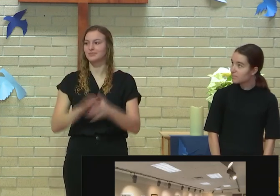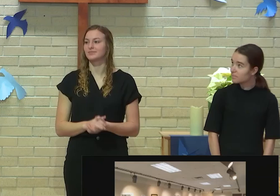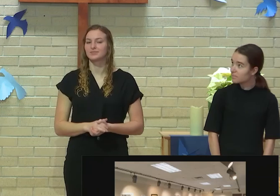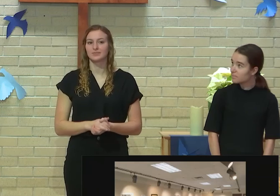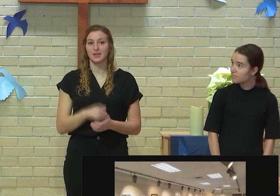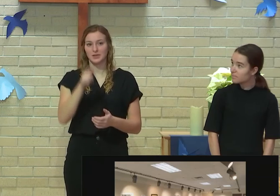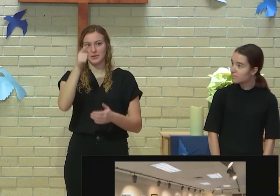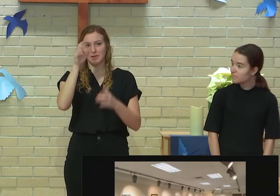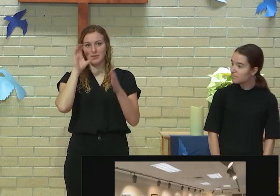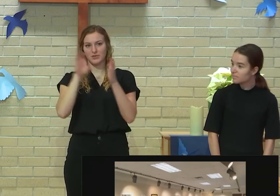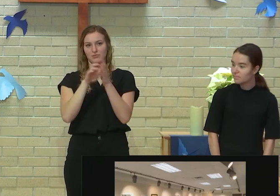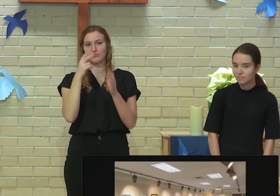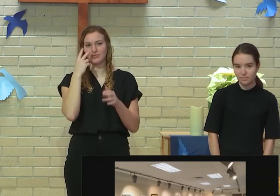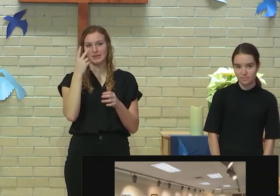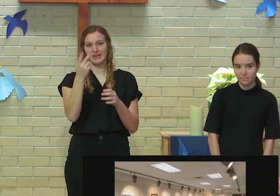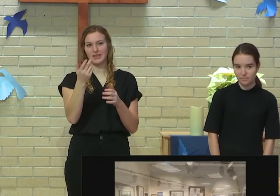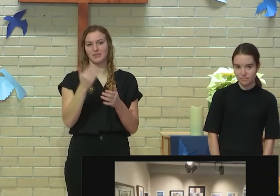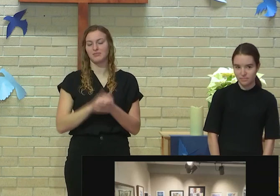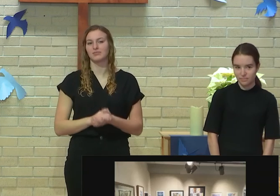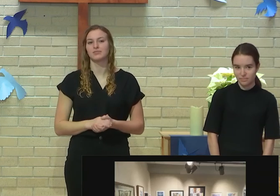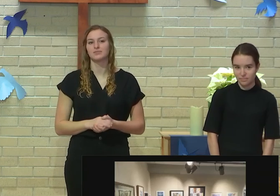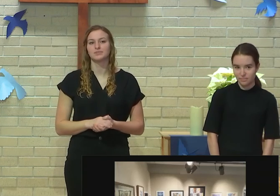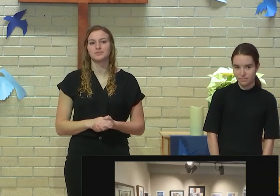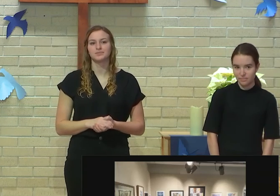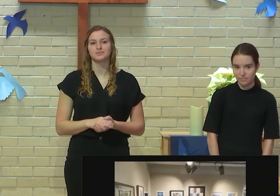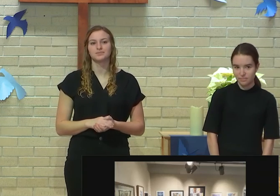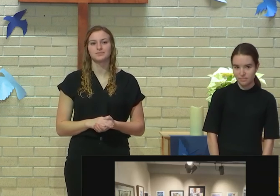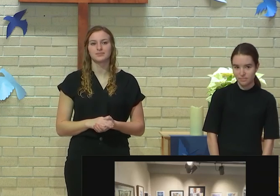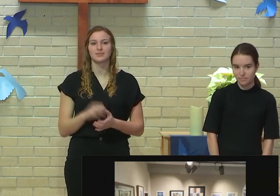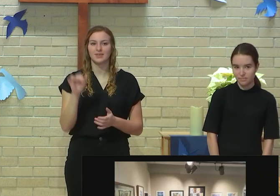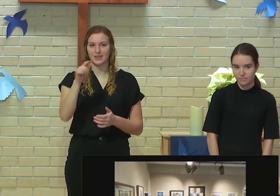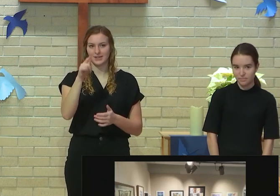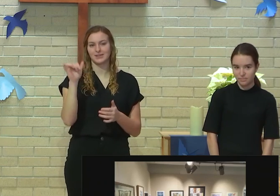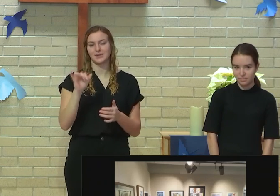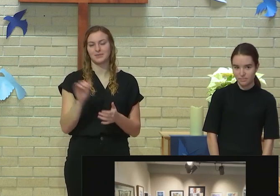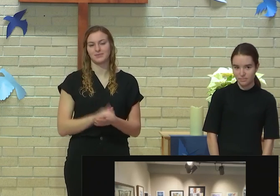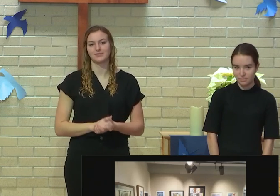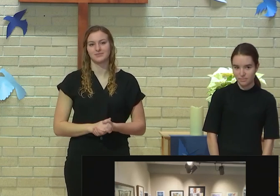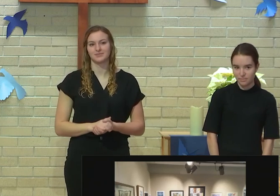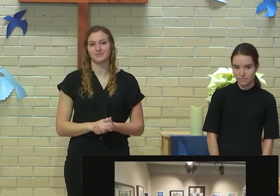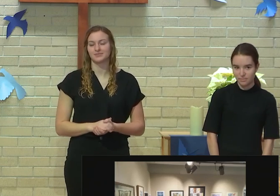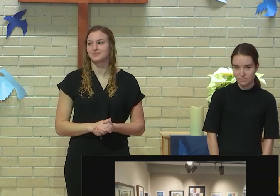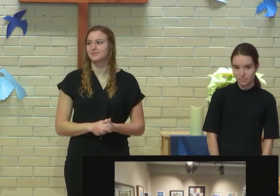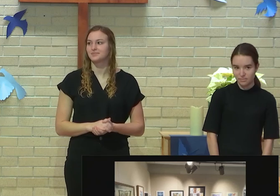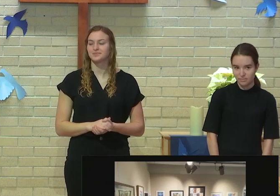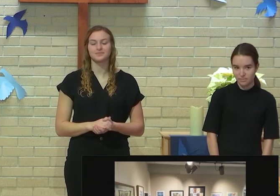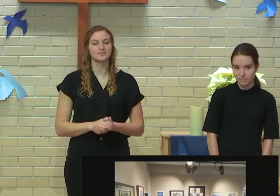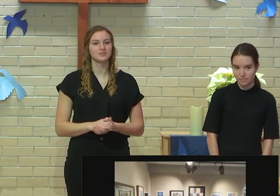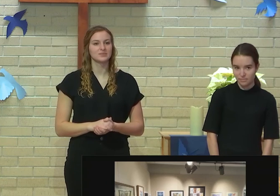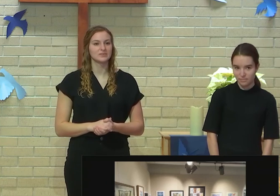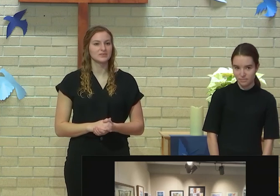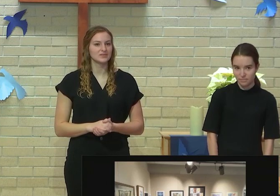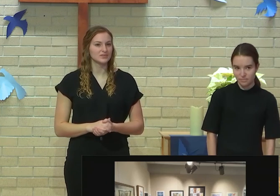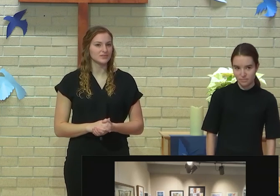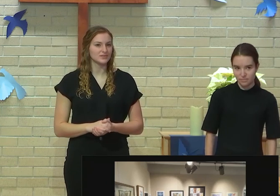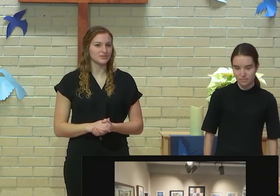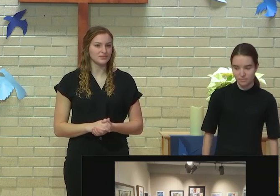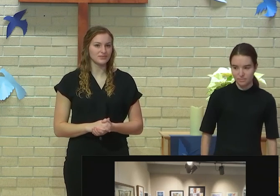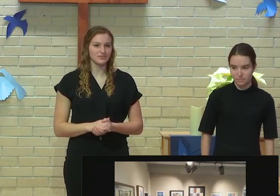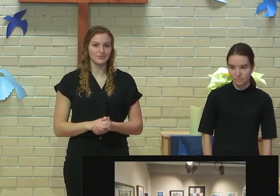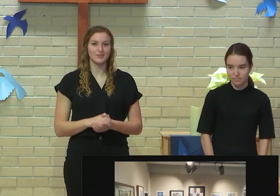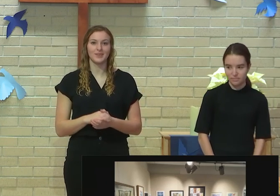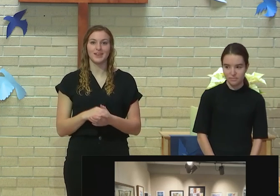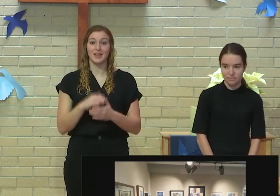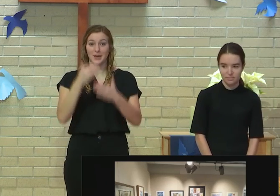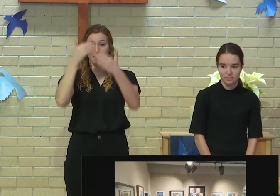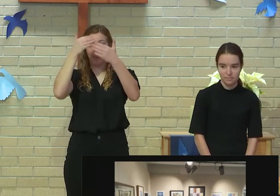view of that space, as is this one. The works you've been seeing up on the screen are way more impressive